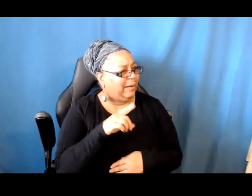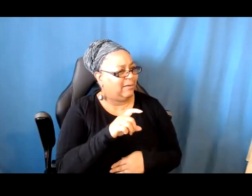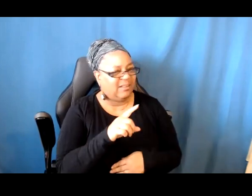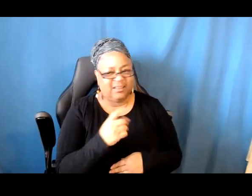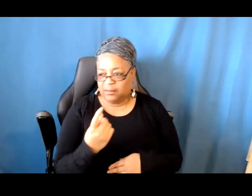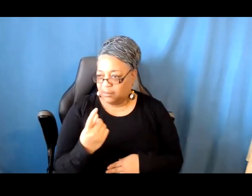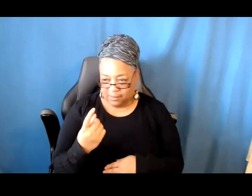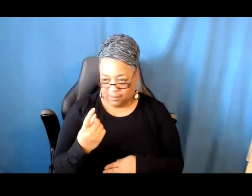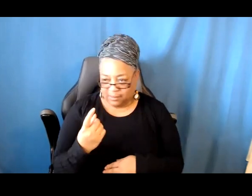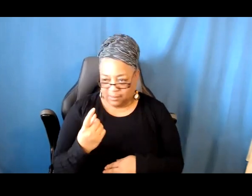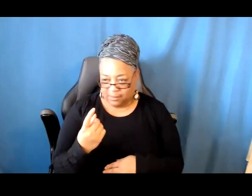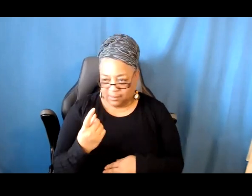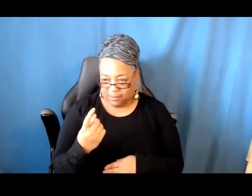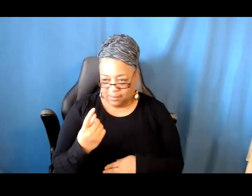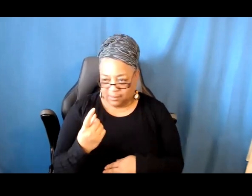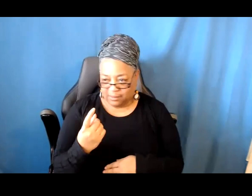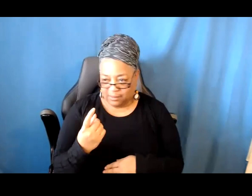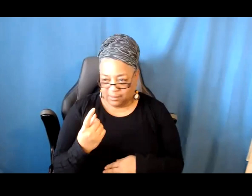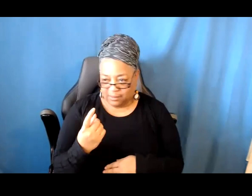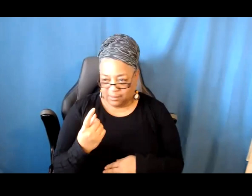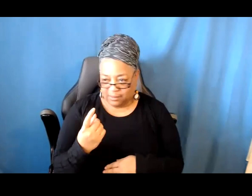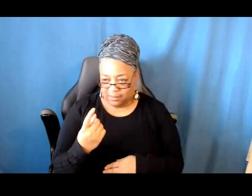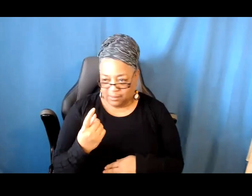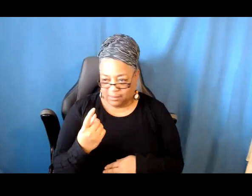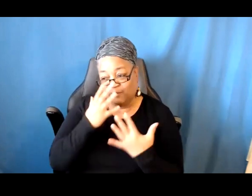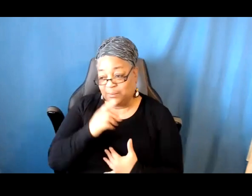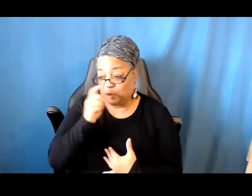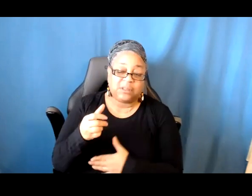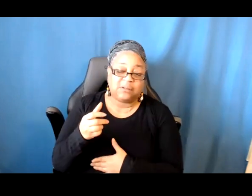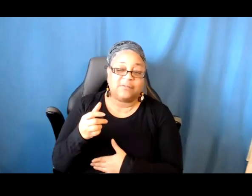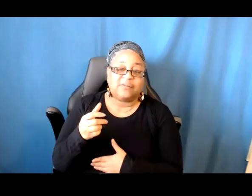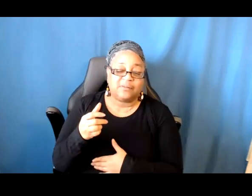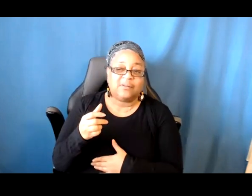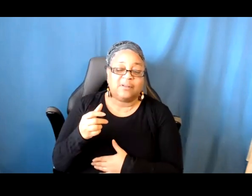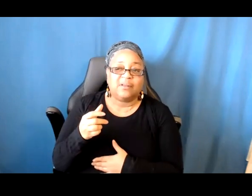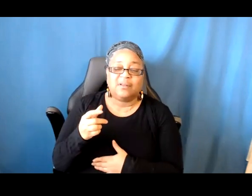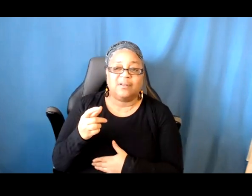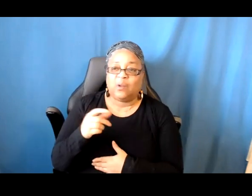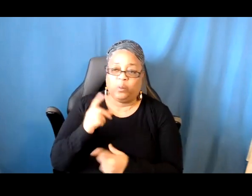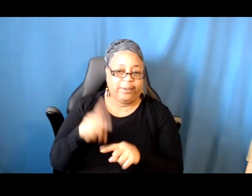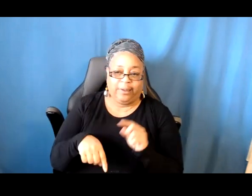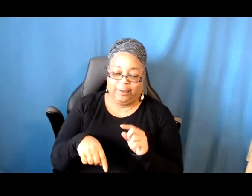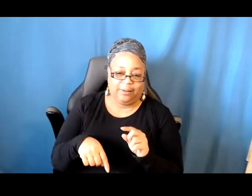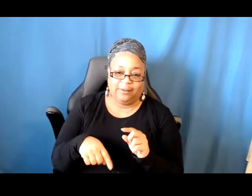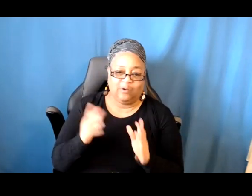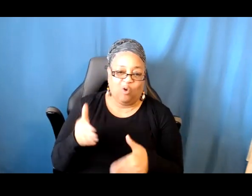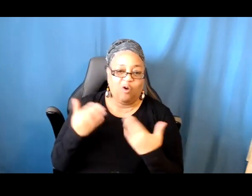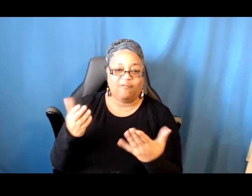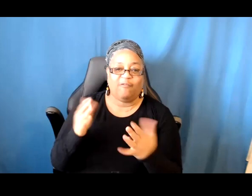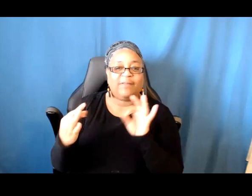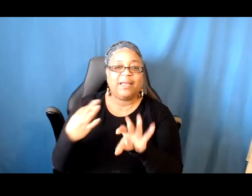thousands of applications that we received, we're unable to offer feedback for applications that are not successful.